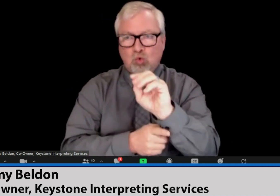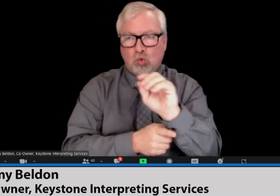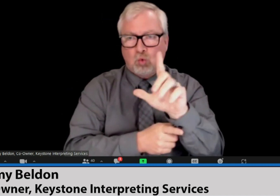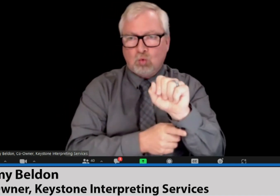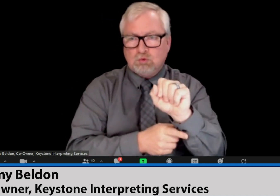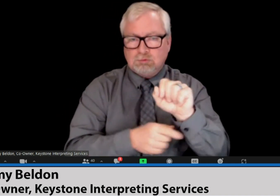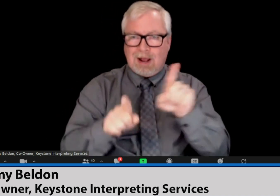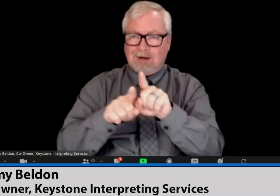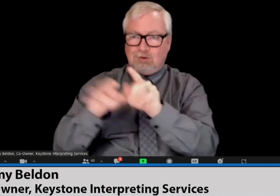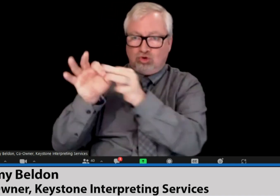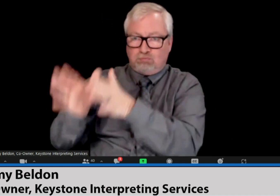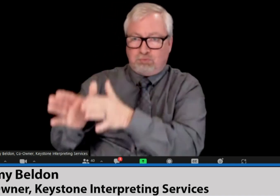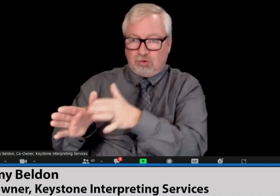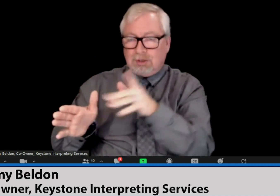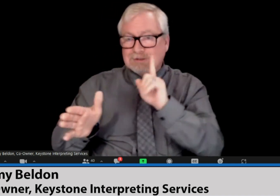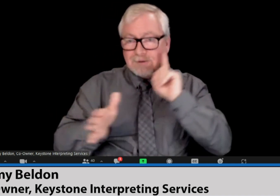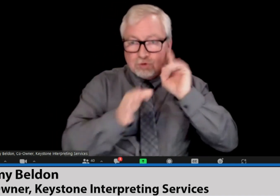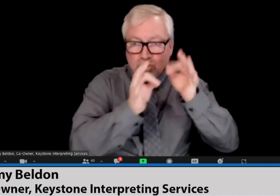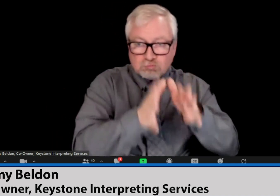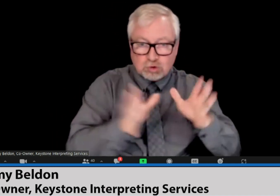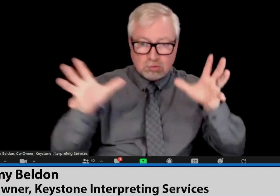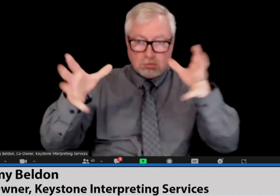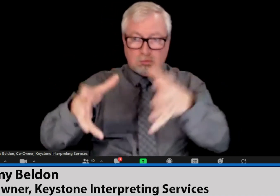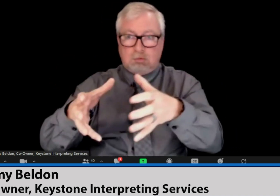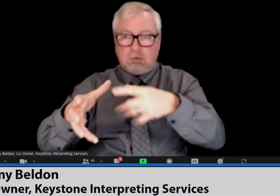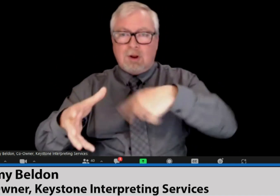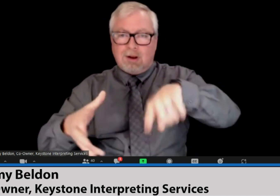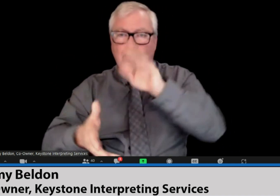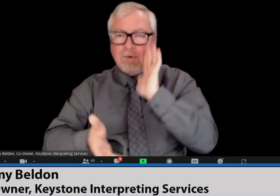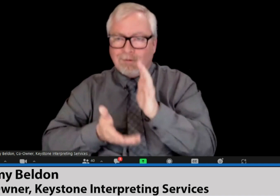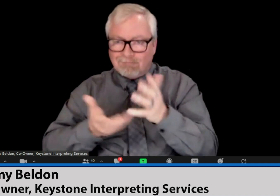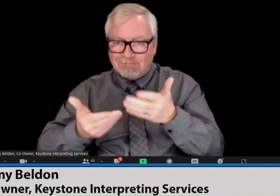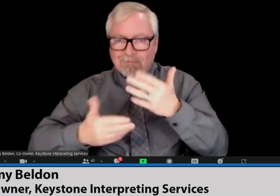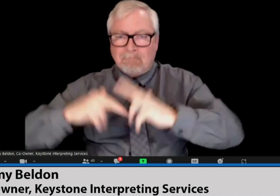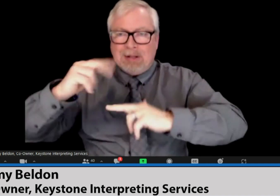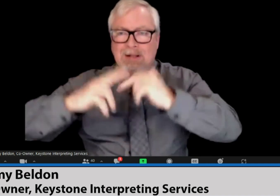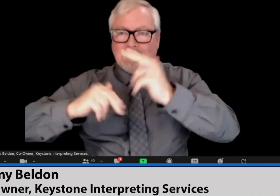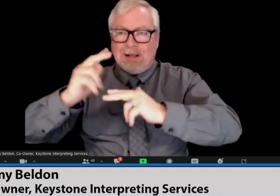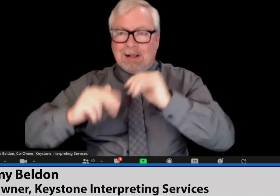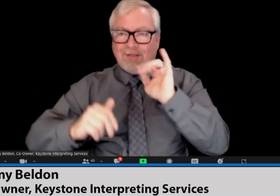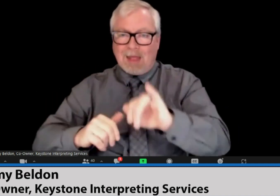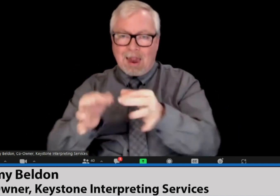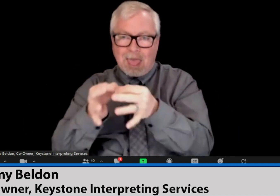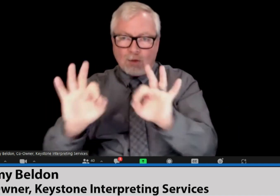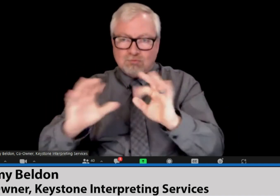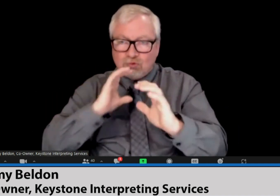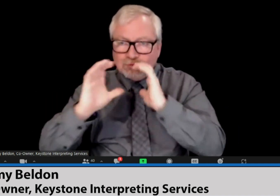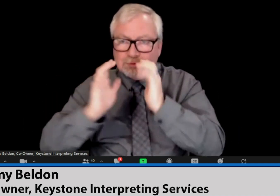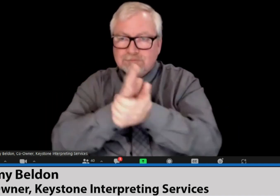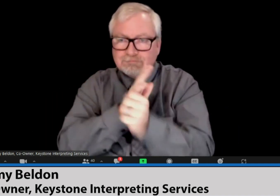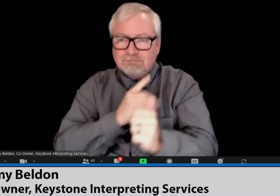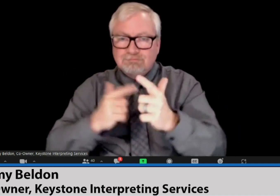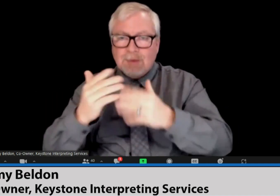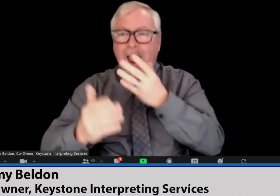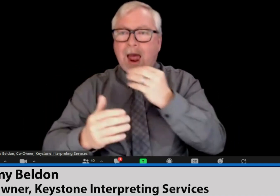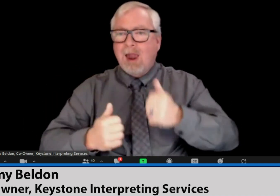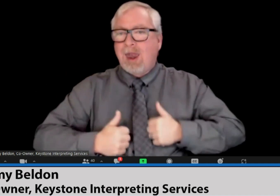And those students need the tools through the communication with the interpreters to be able to build that language